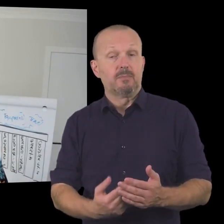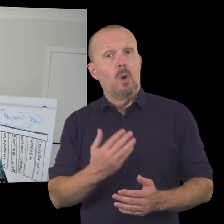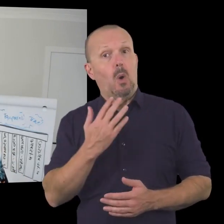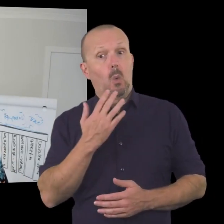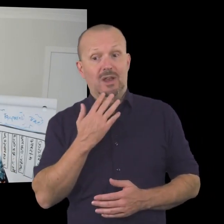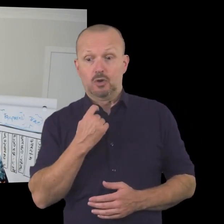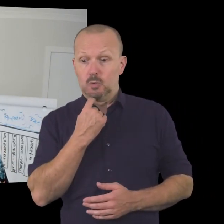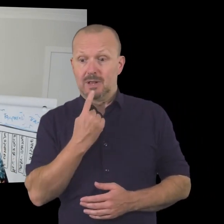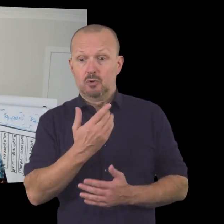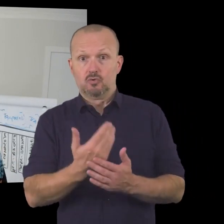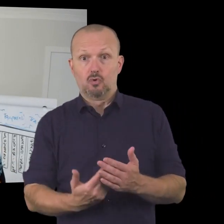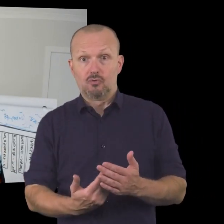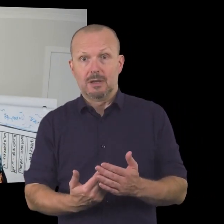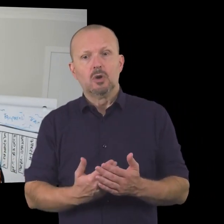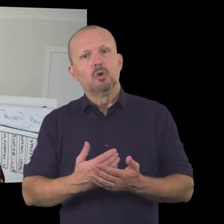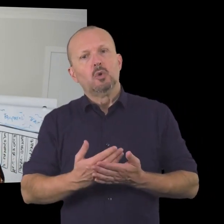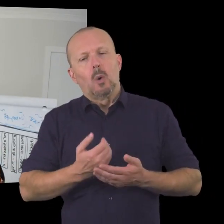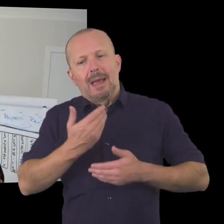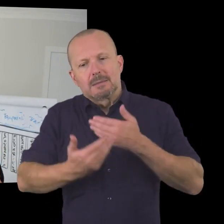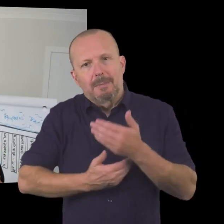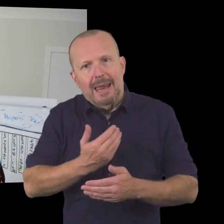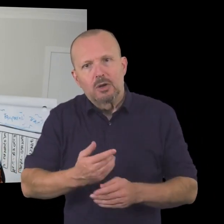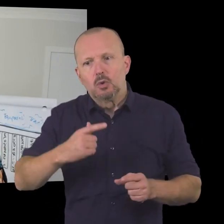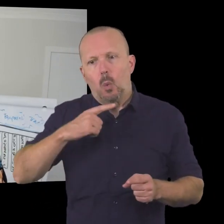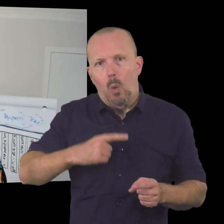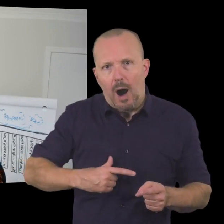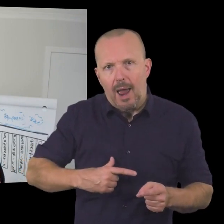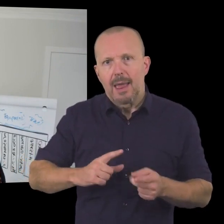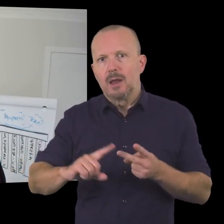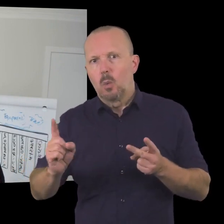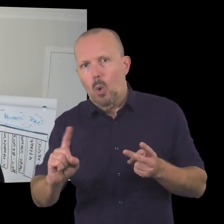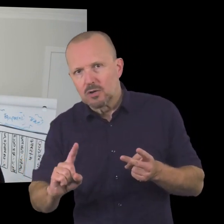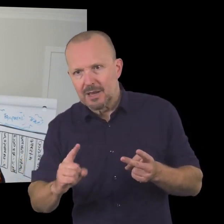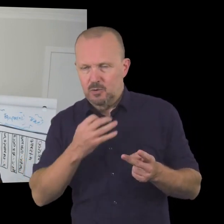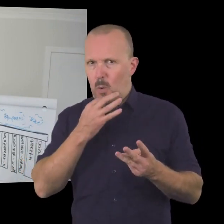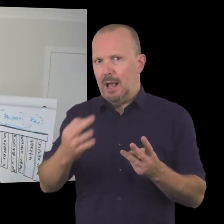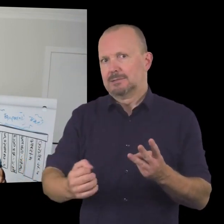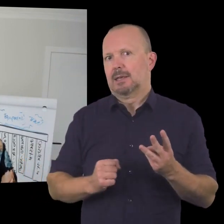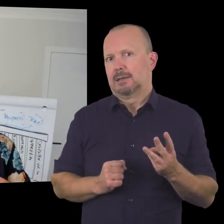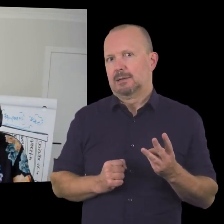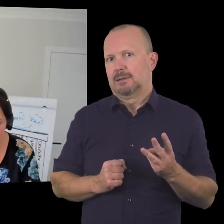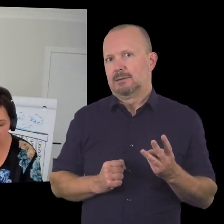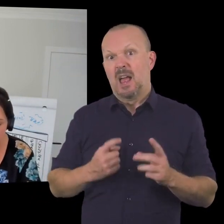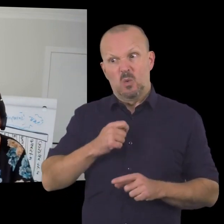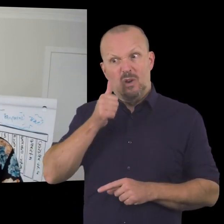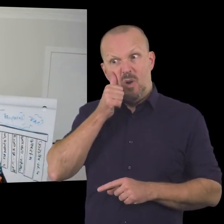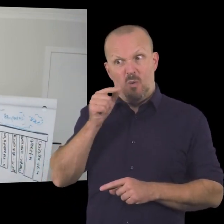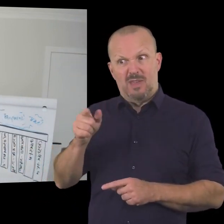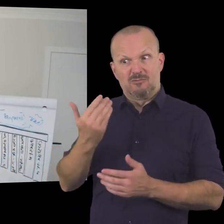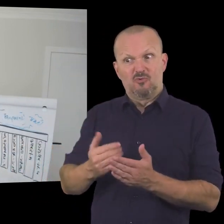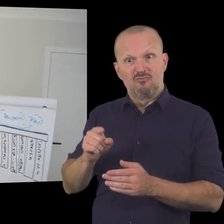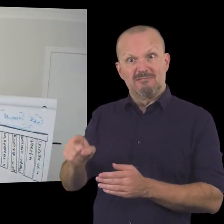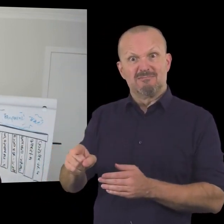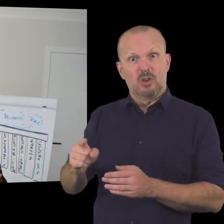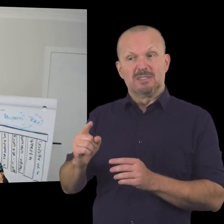telling your story is you're sharing your why and your watch uh and you're making the ask and we know about the story of joe millionaire